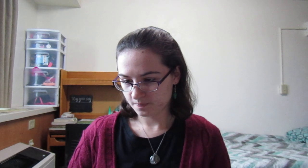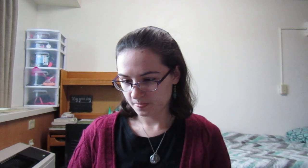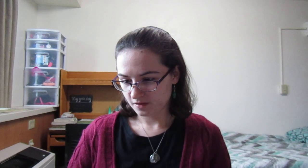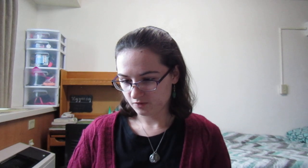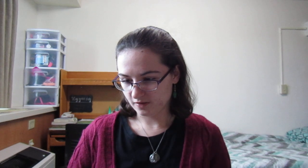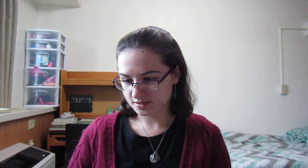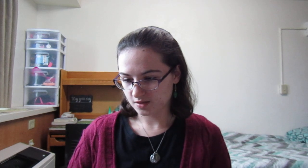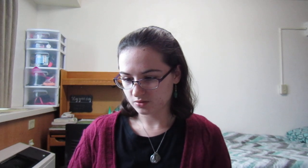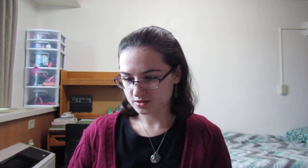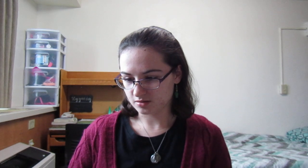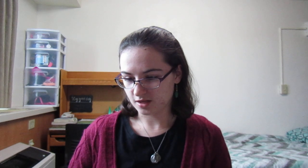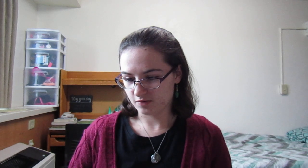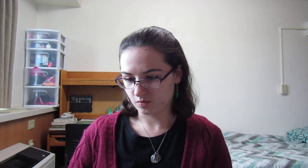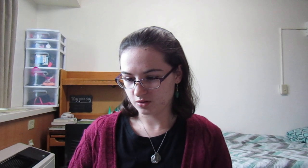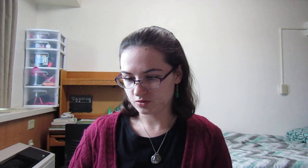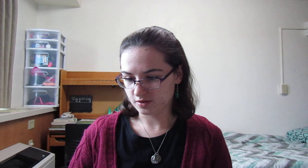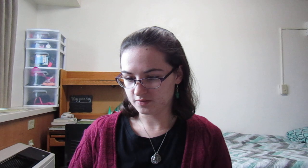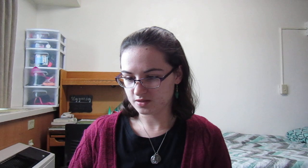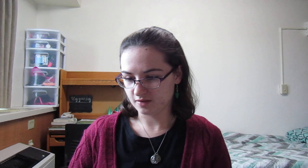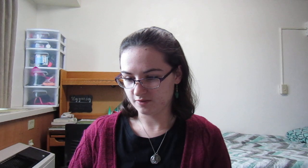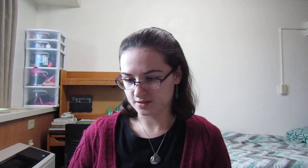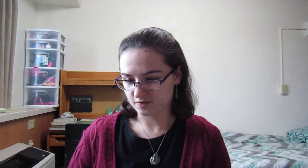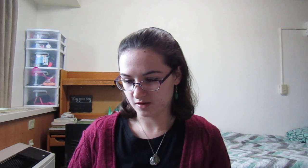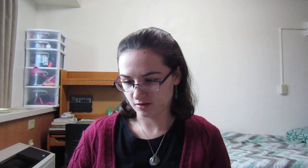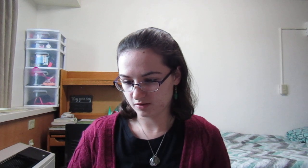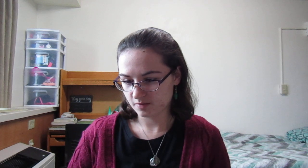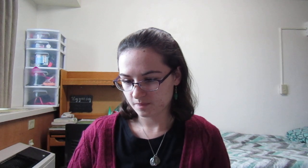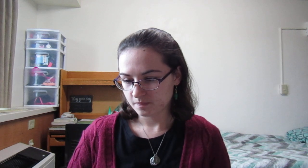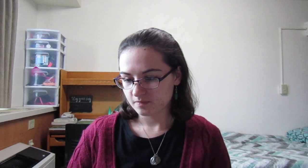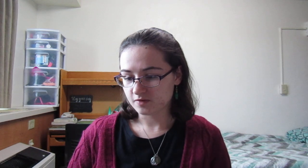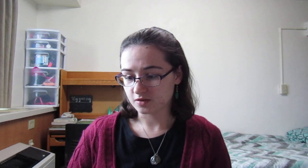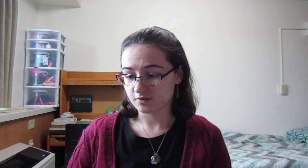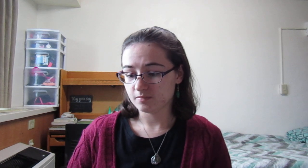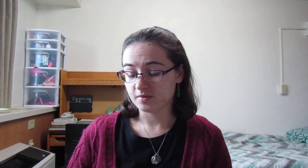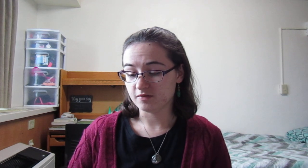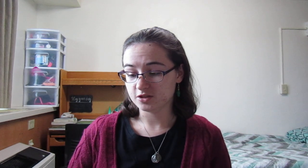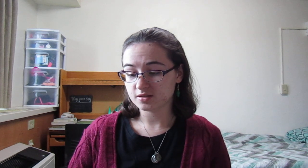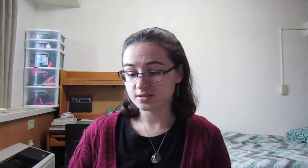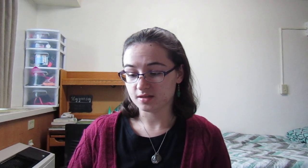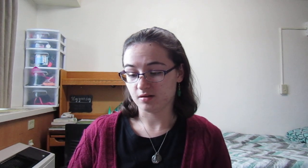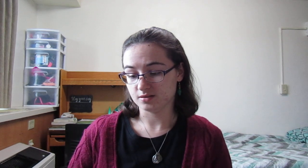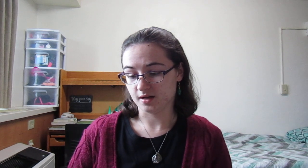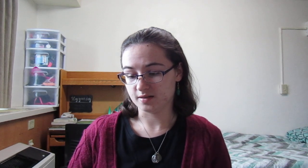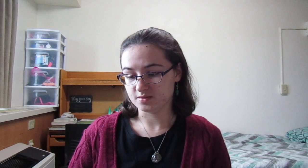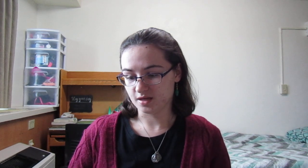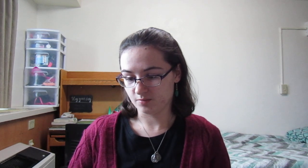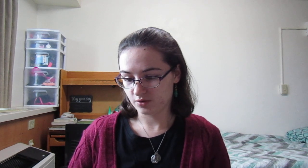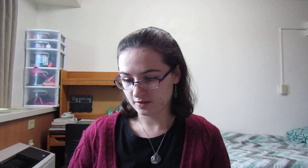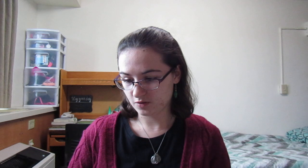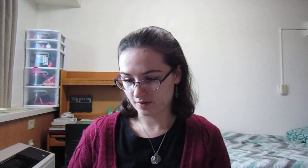For that day will assault everyone who lives on the face of the earth. Be vigilant at all times, and pray that you have